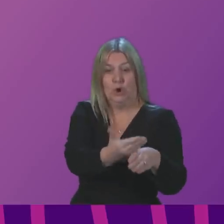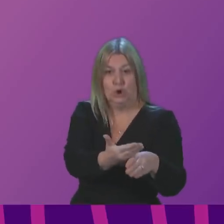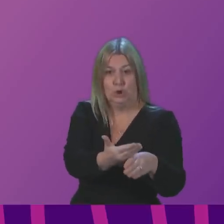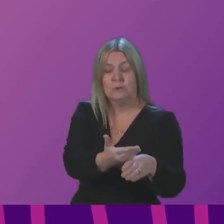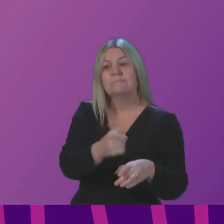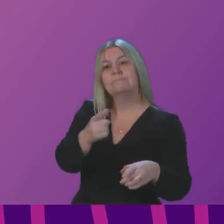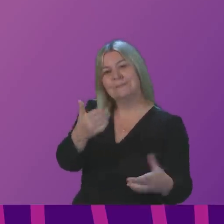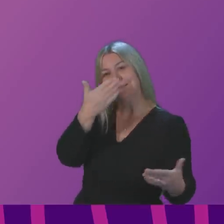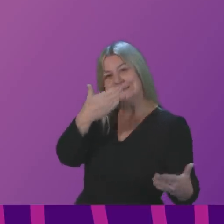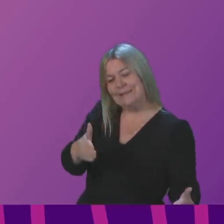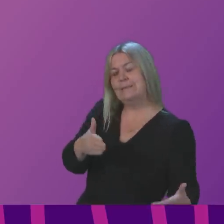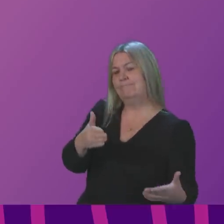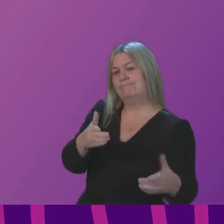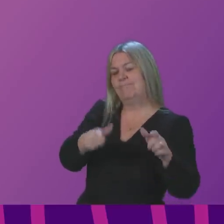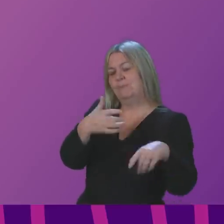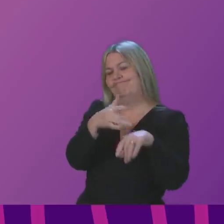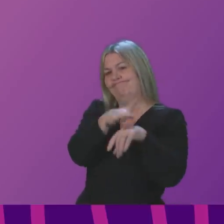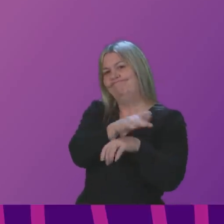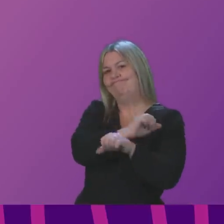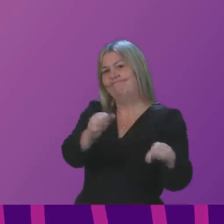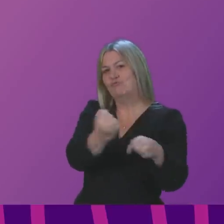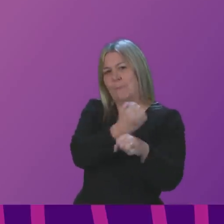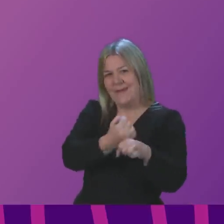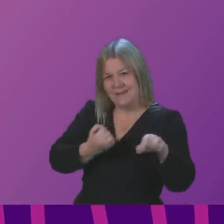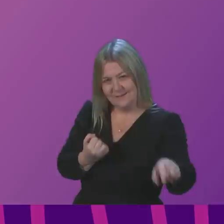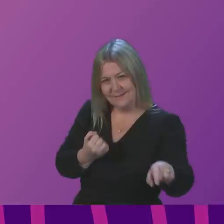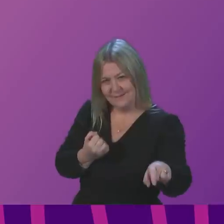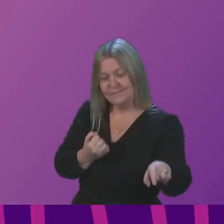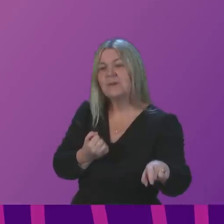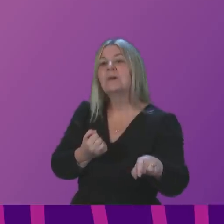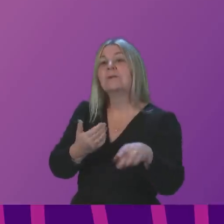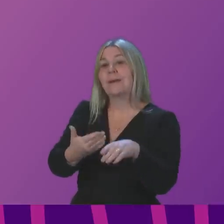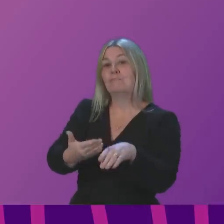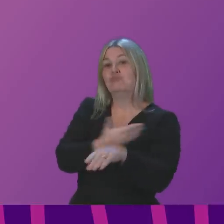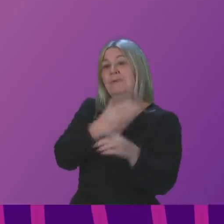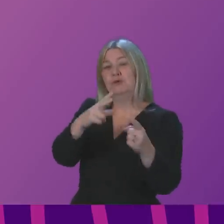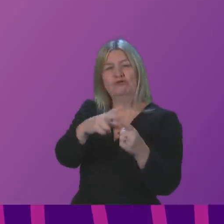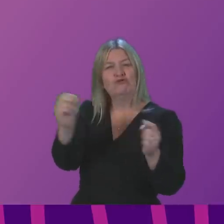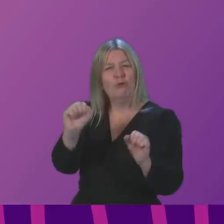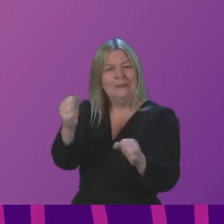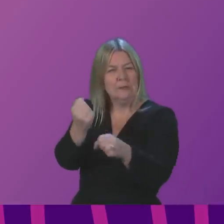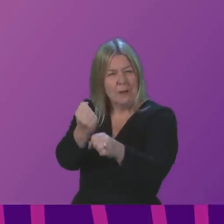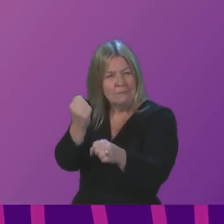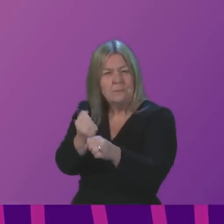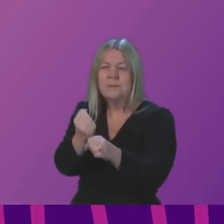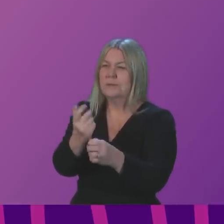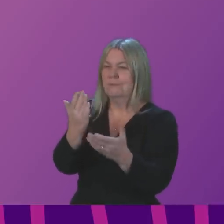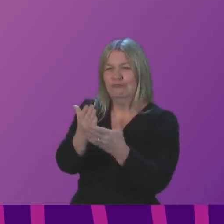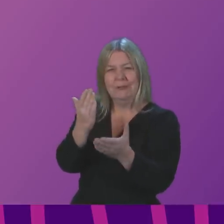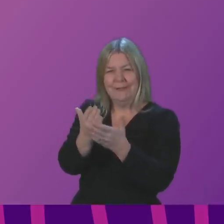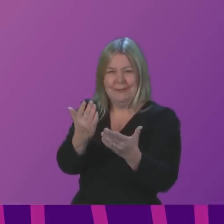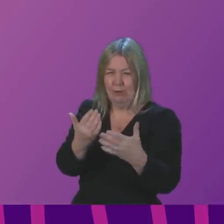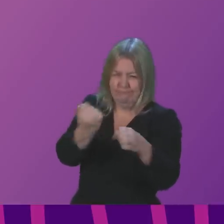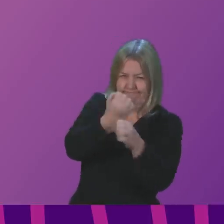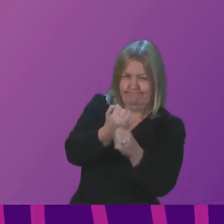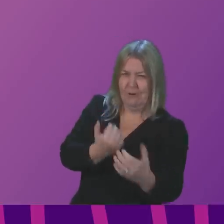being neglected by Peelports, privatised by a previous Tory government, accompanied by raked in millions in passenger fees over the years. So does the First